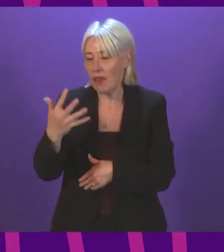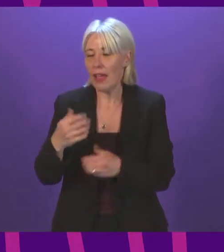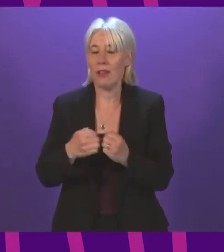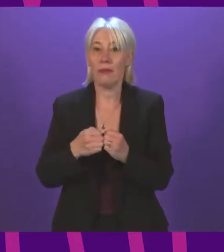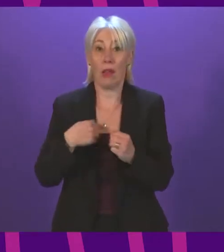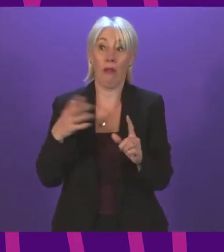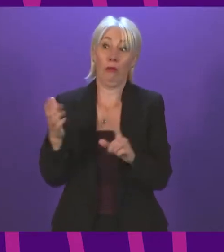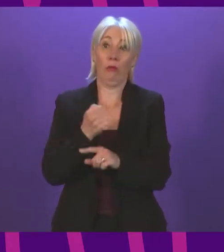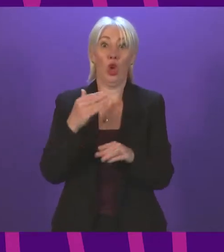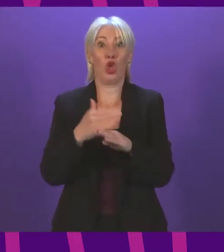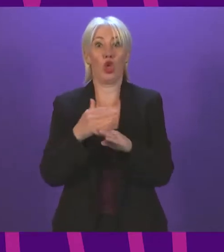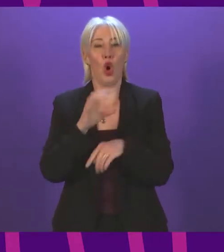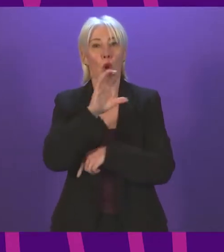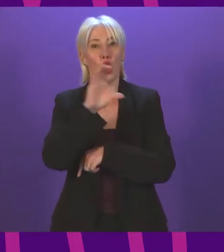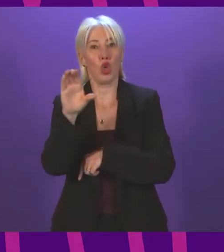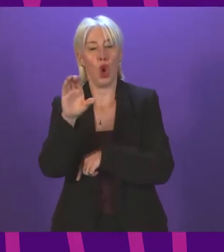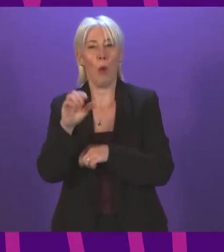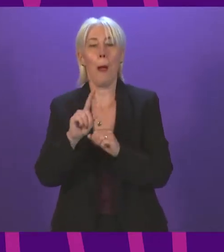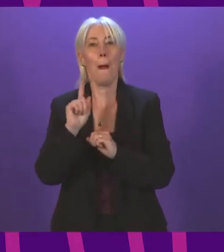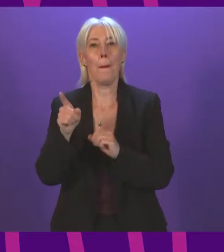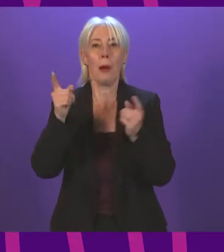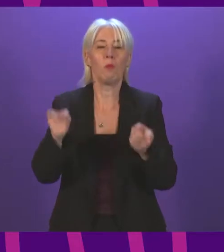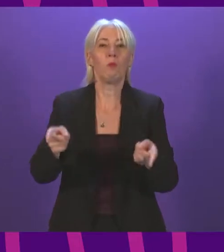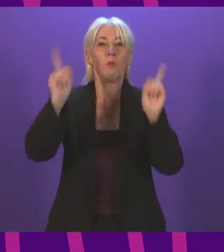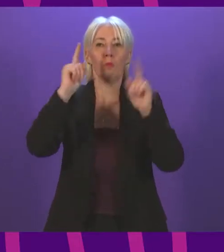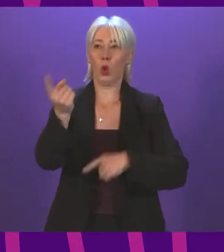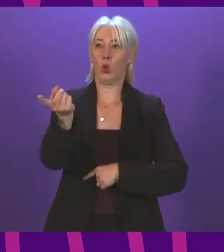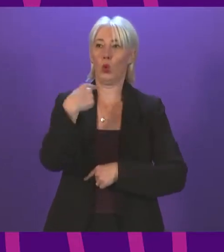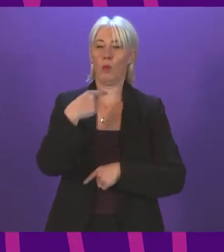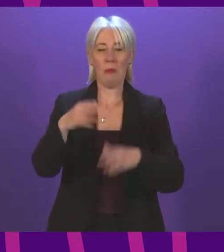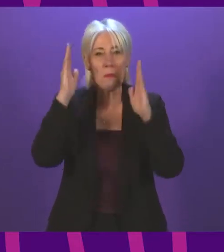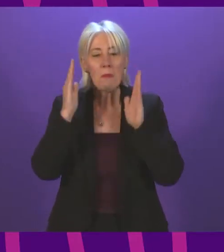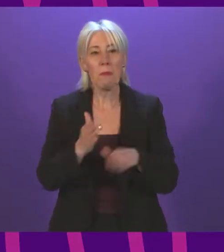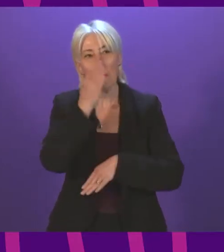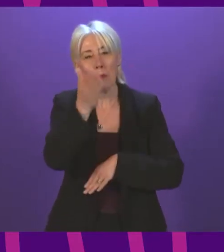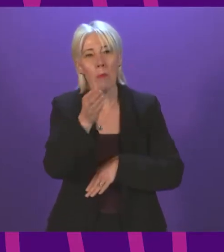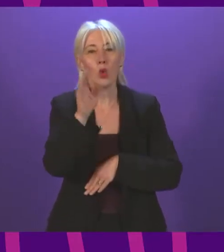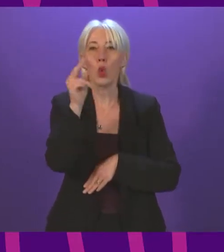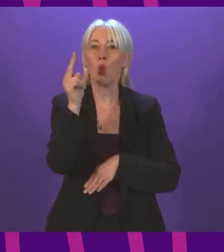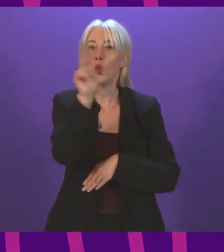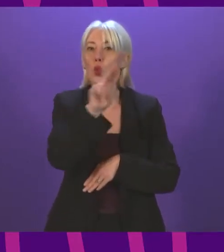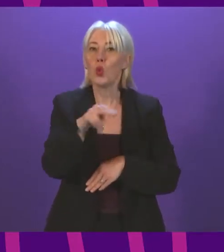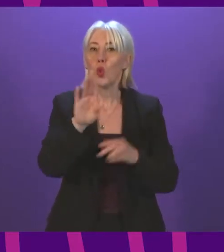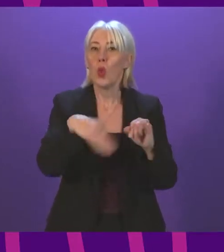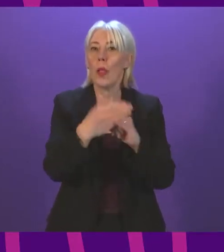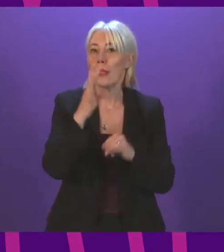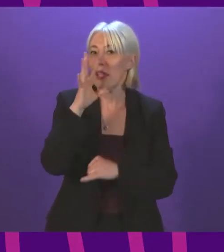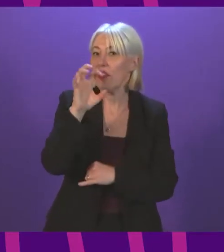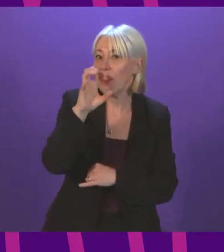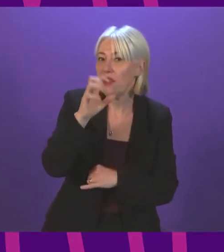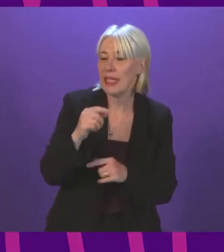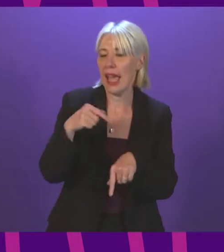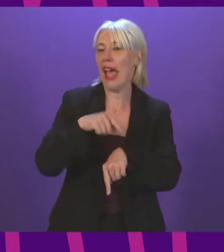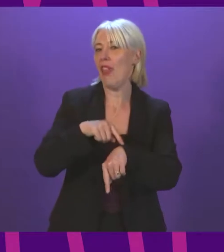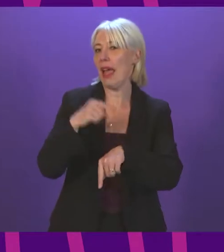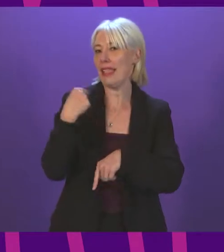shop, but was told by the authorities that I had to go to school until I was 15 years old. I was 14